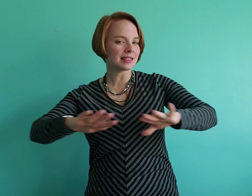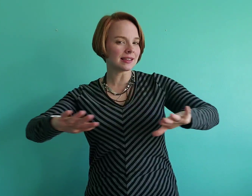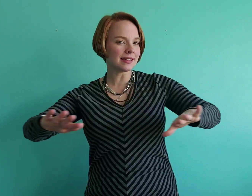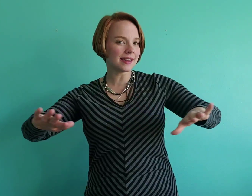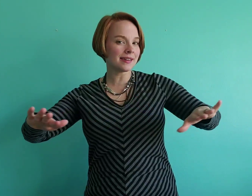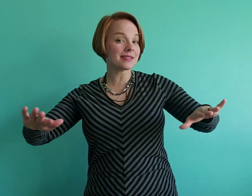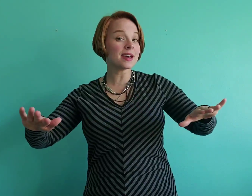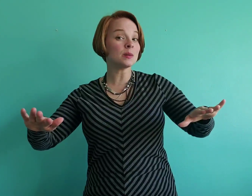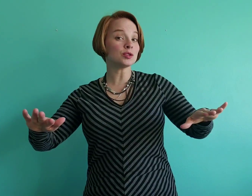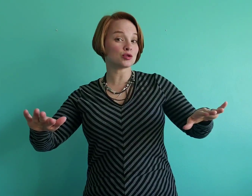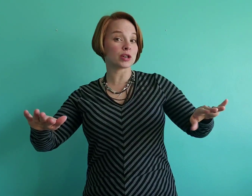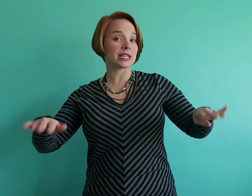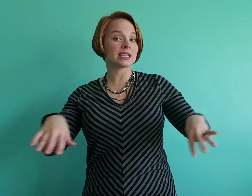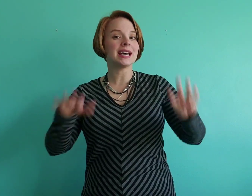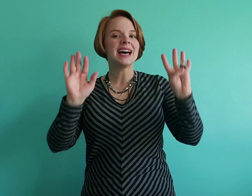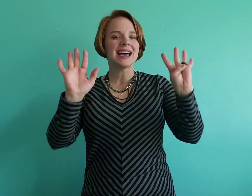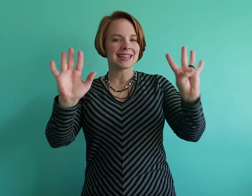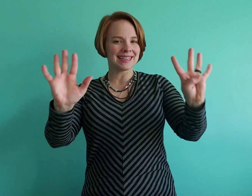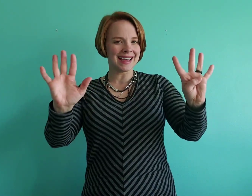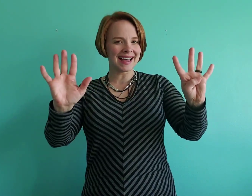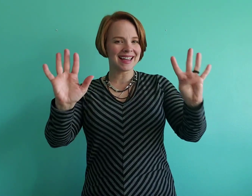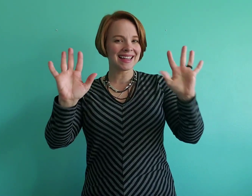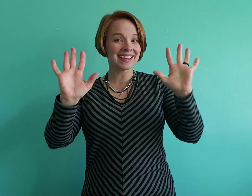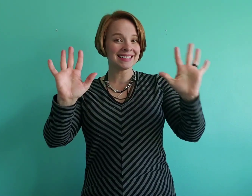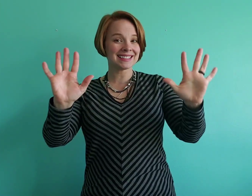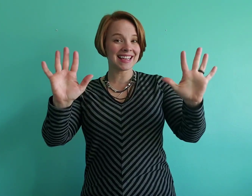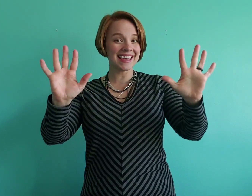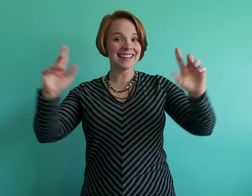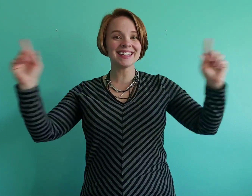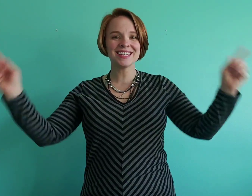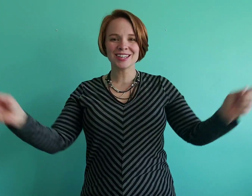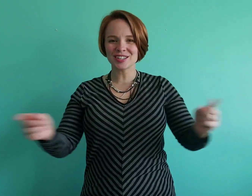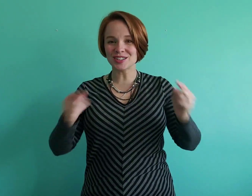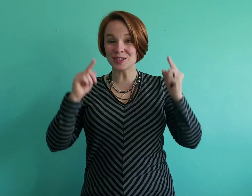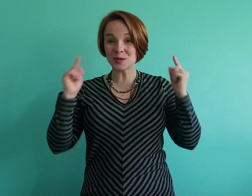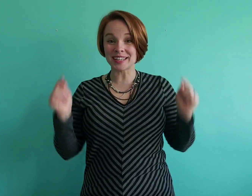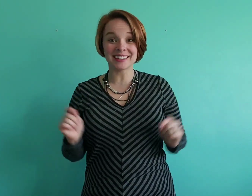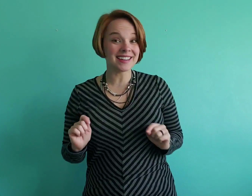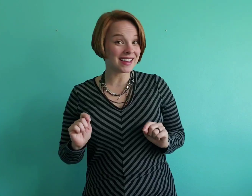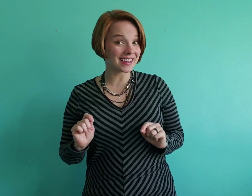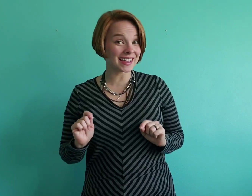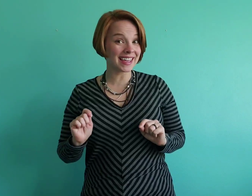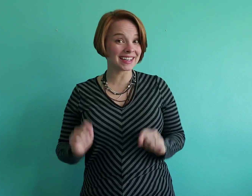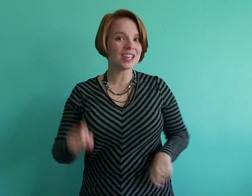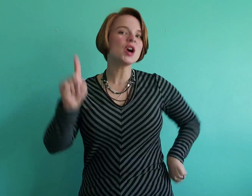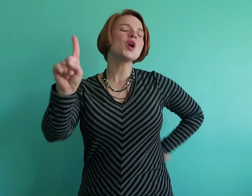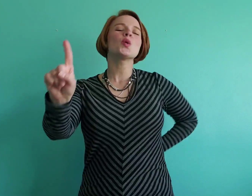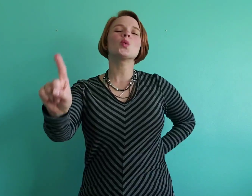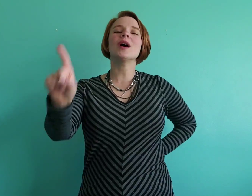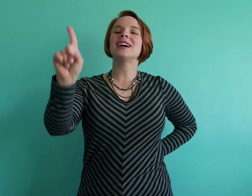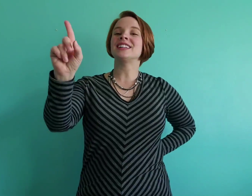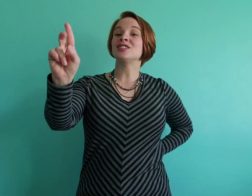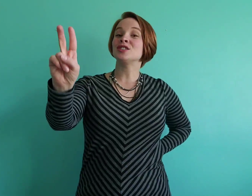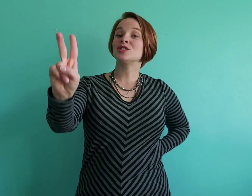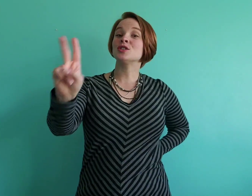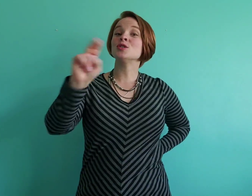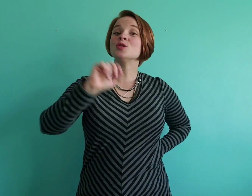lay them straight. Nine, ten, do it again. One, two,